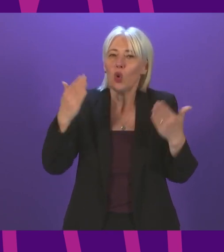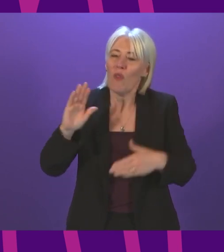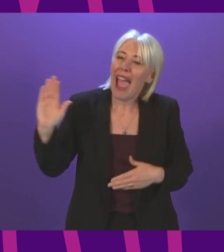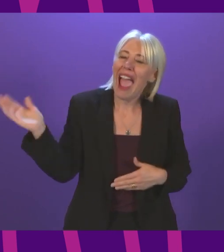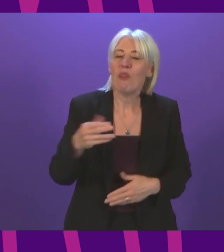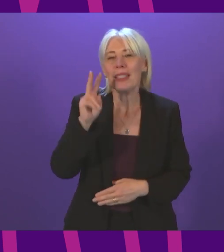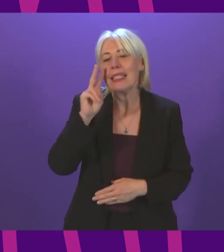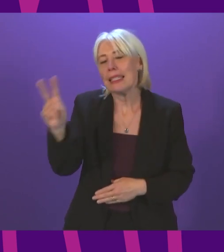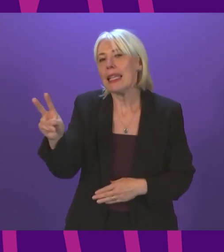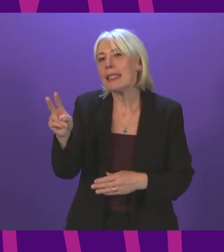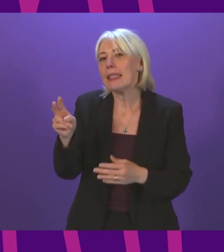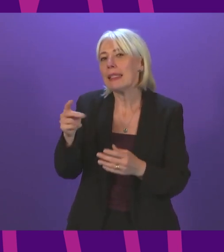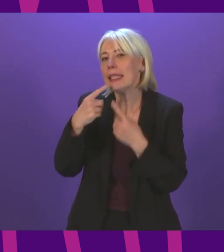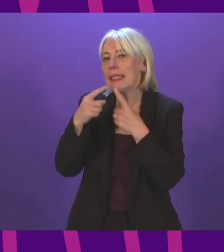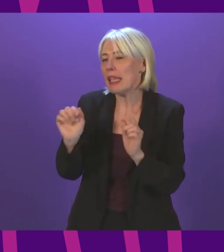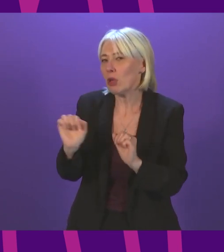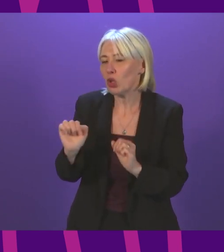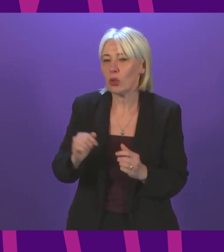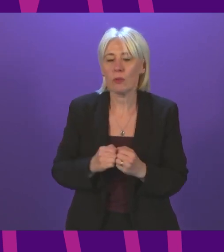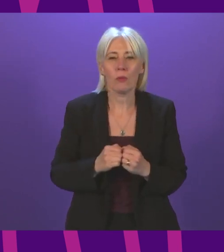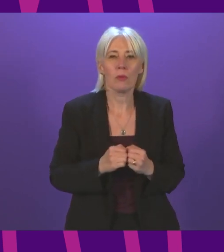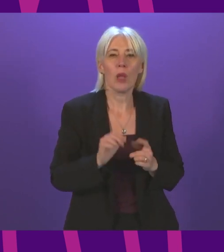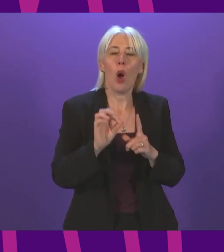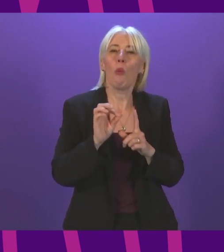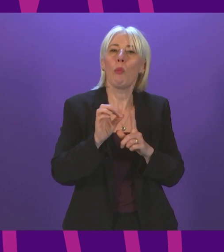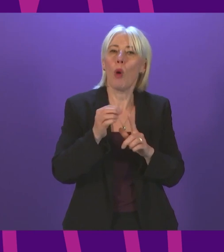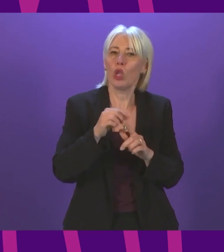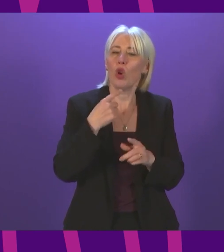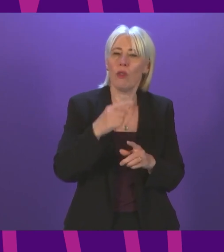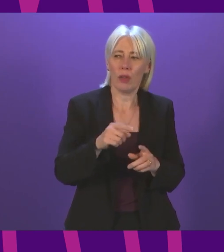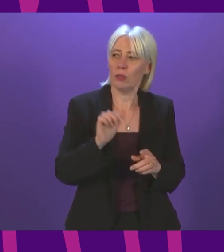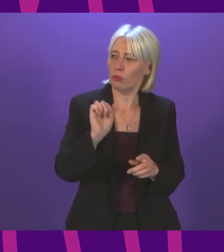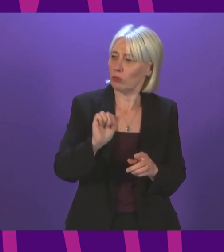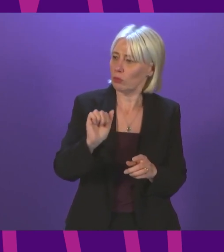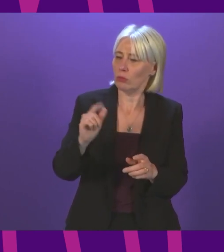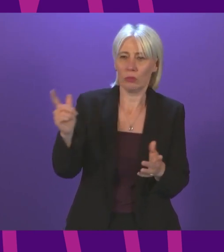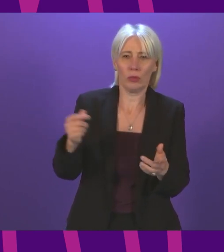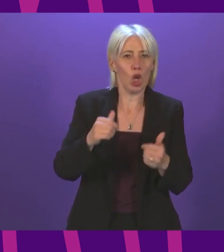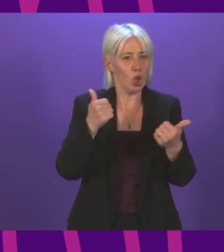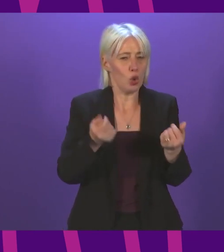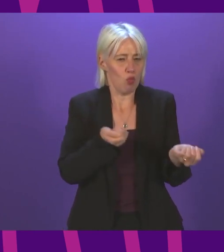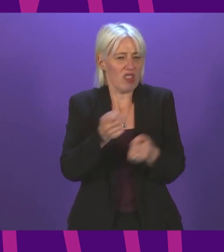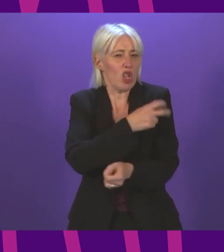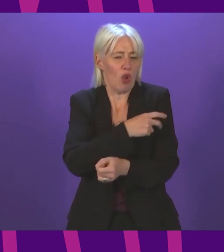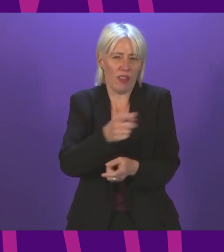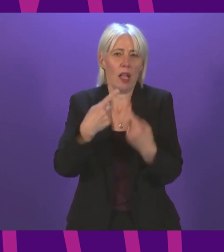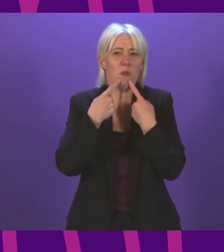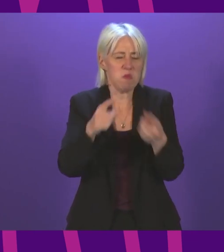Point of order, Stephen Kerr. Can I welcome the statement that you have just made, presiding officer?